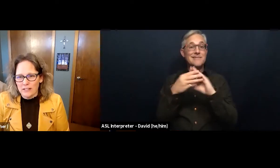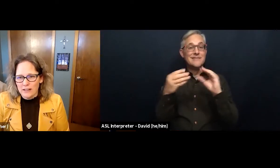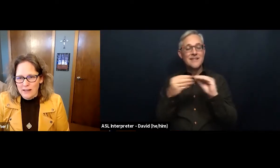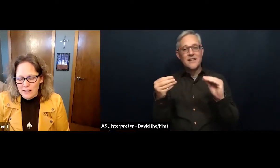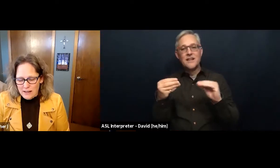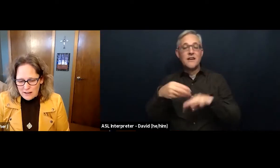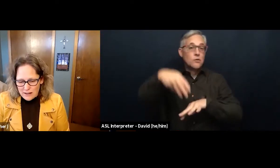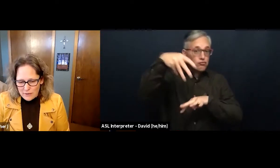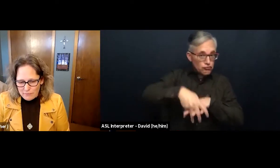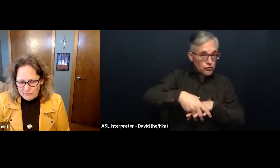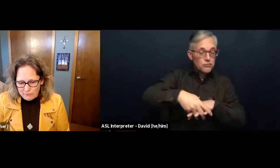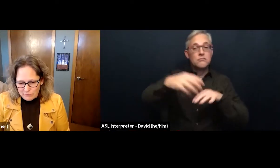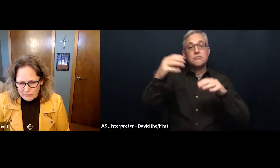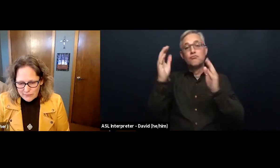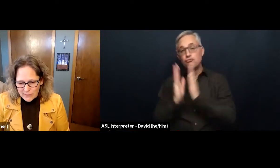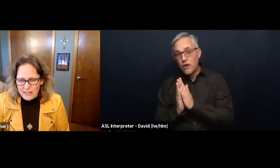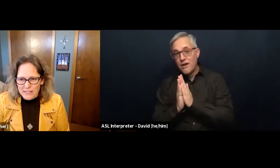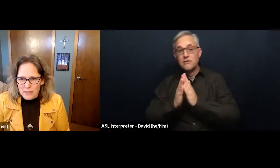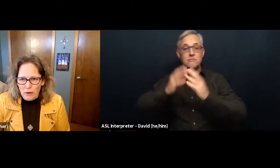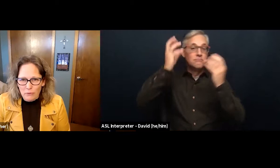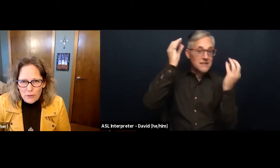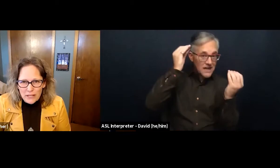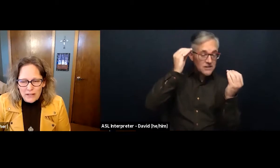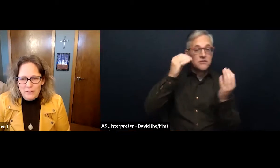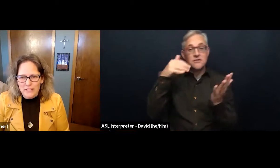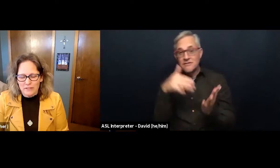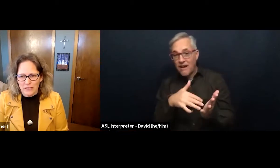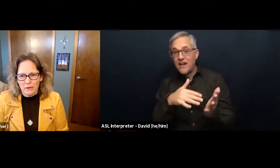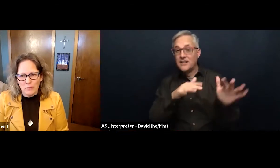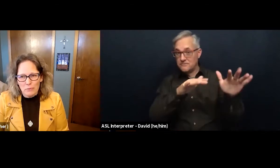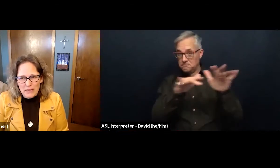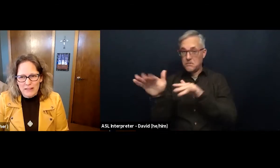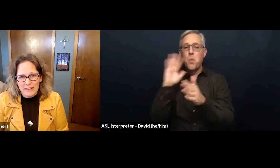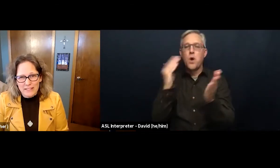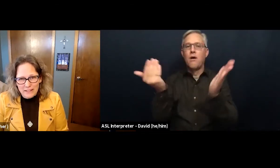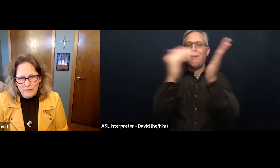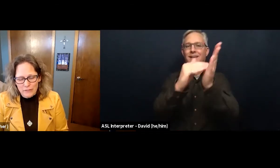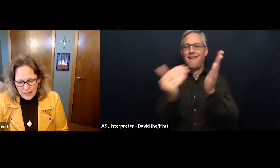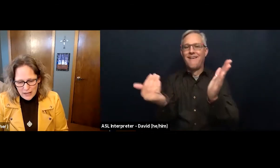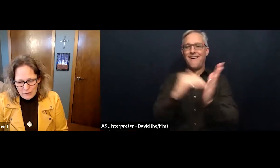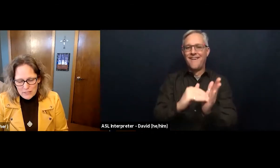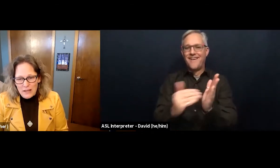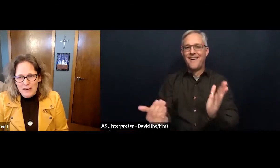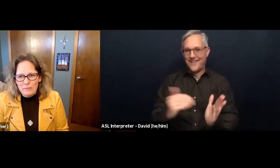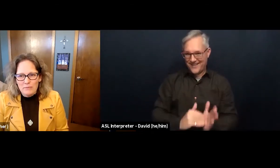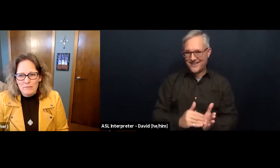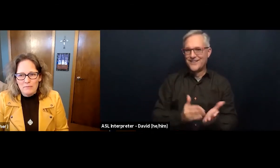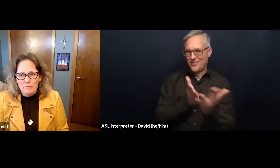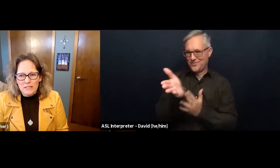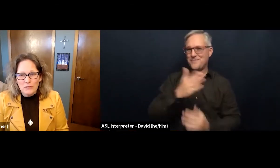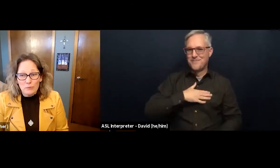things about rutting ourselves in God. I'm going to repeat that several times. Because it's